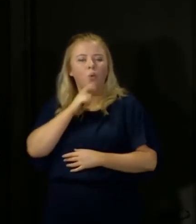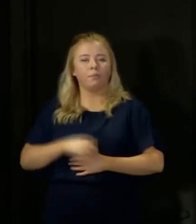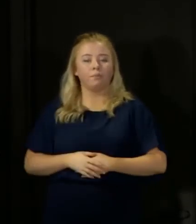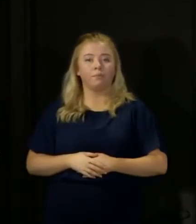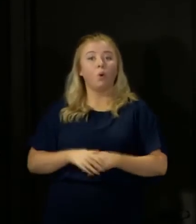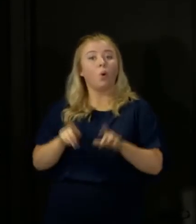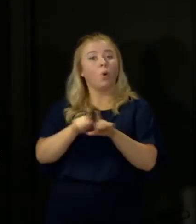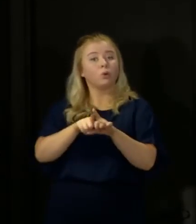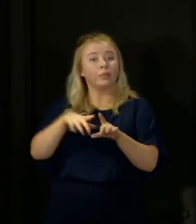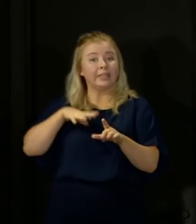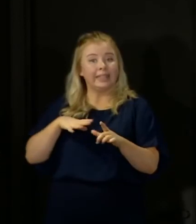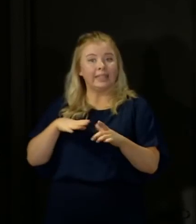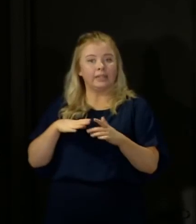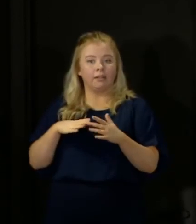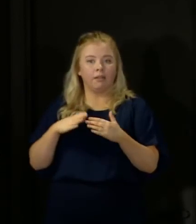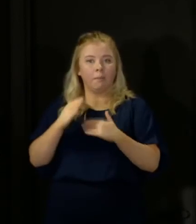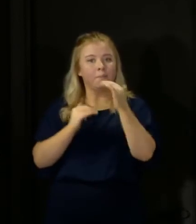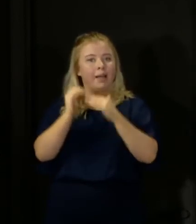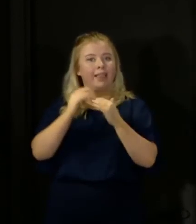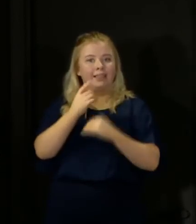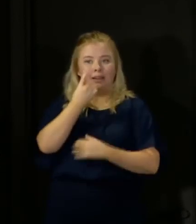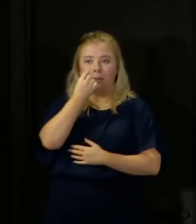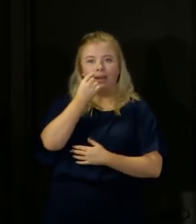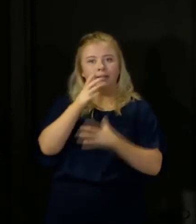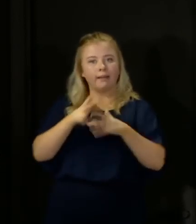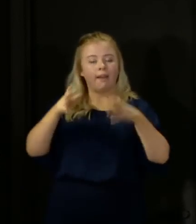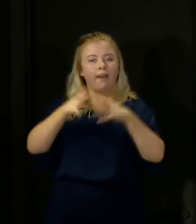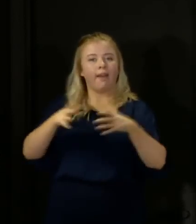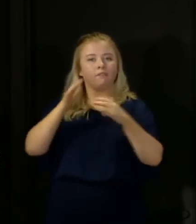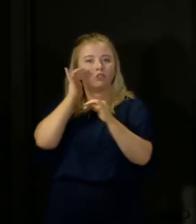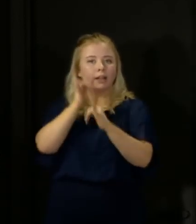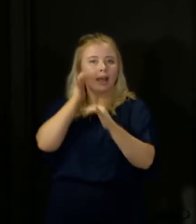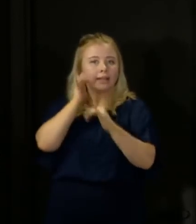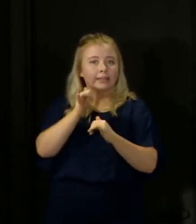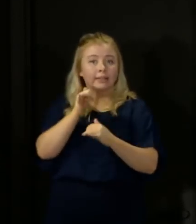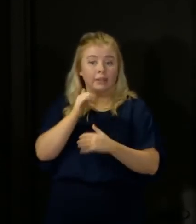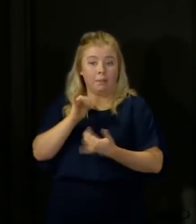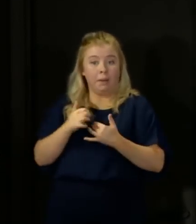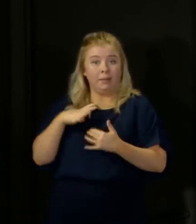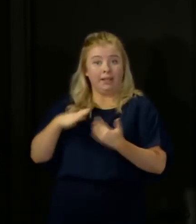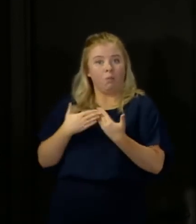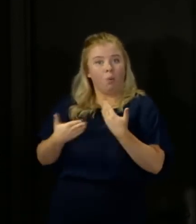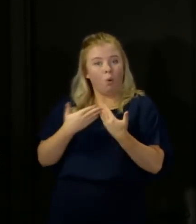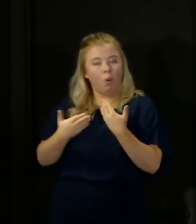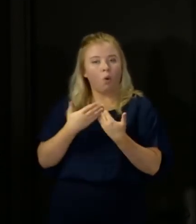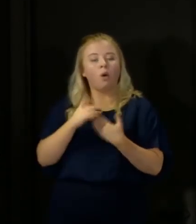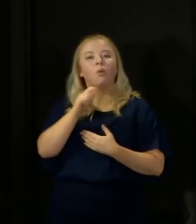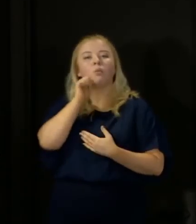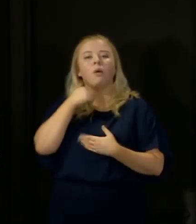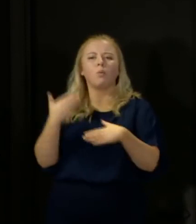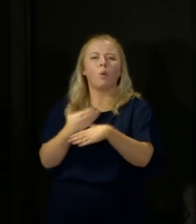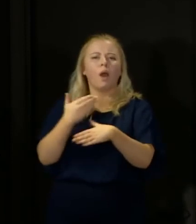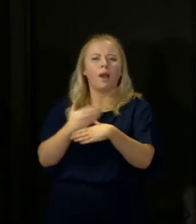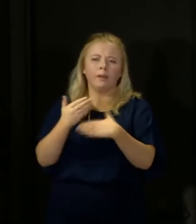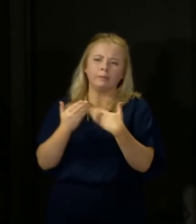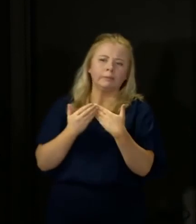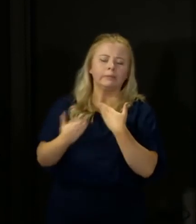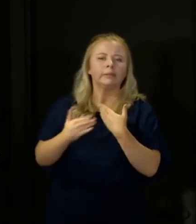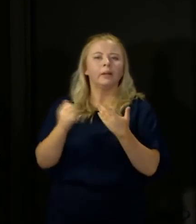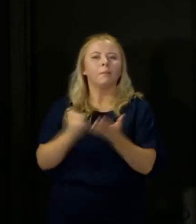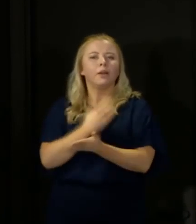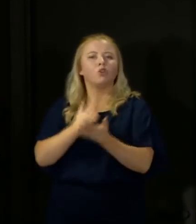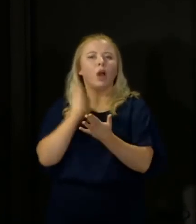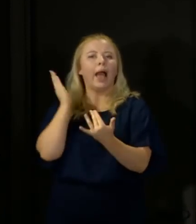need more than the 15,500 in future. And we will work over the next few weeks to make access to testing